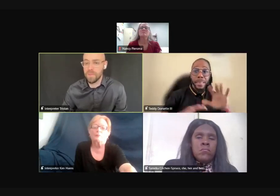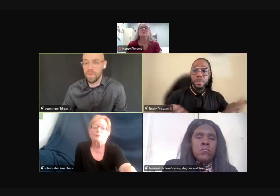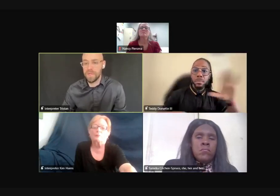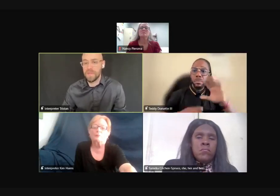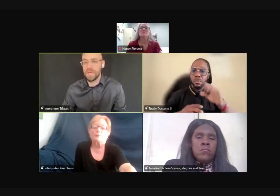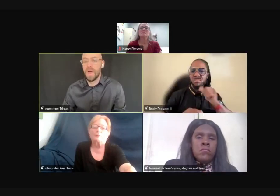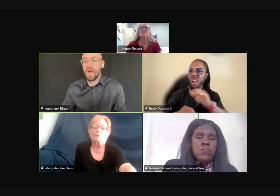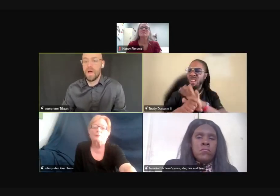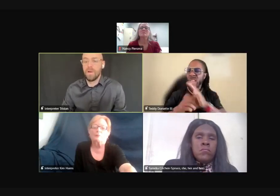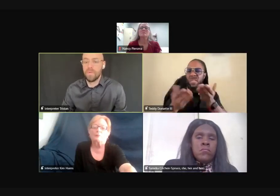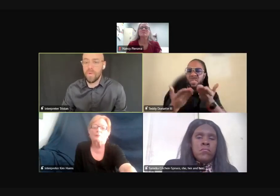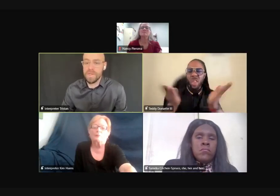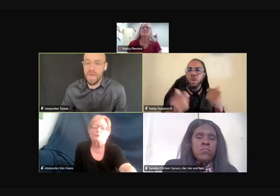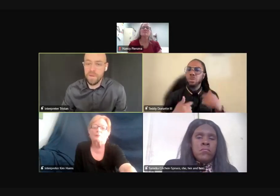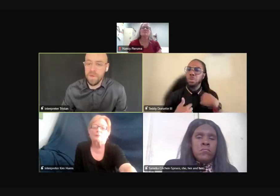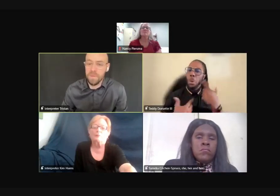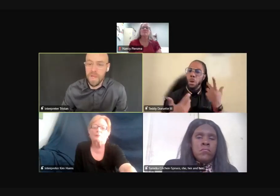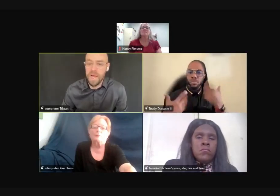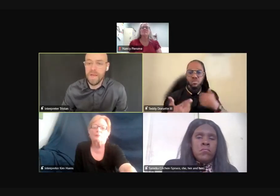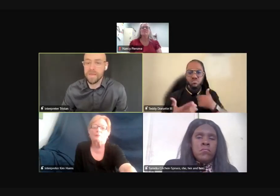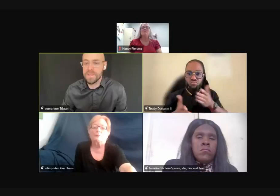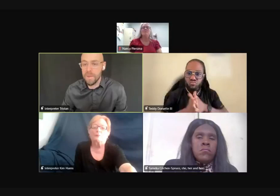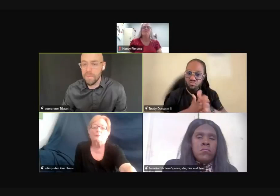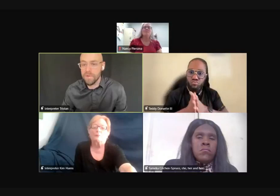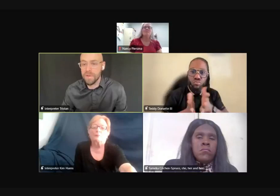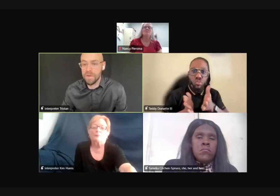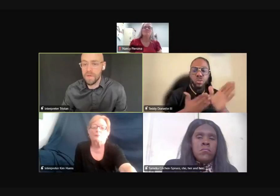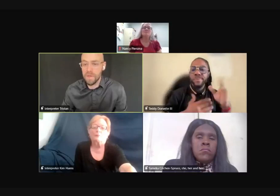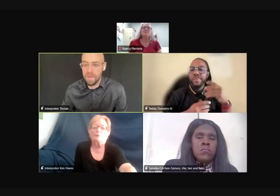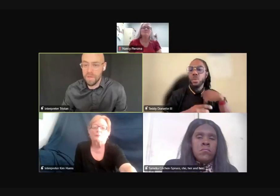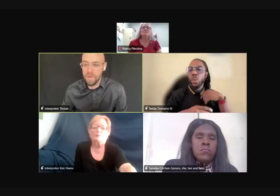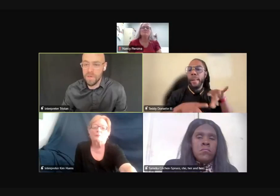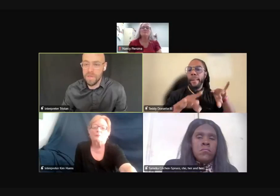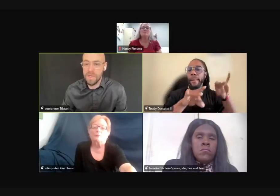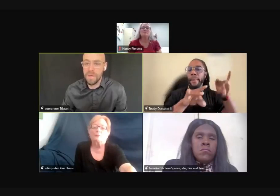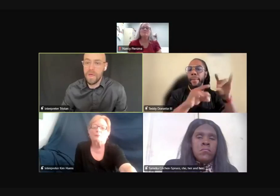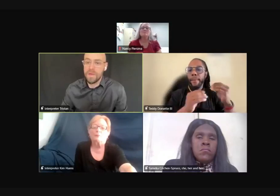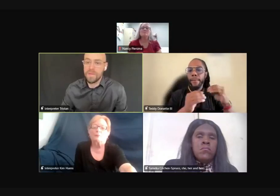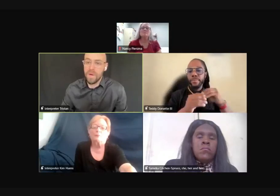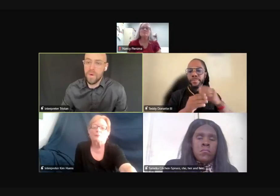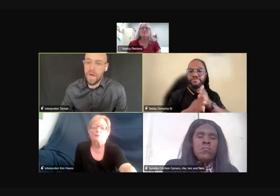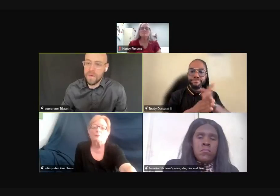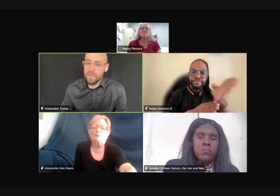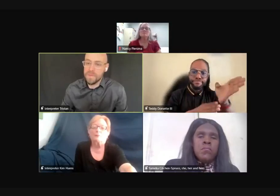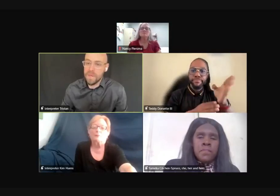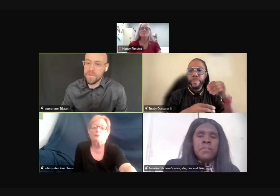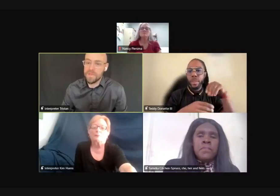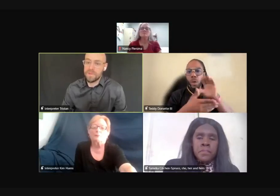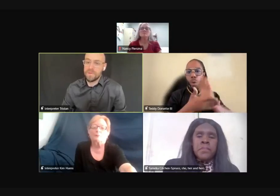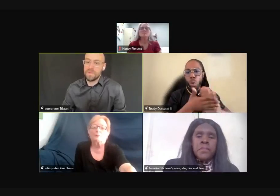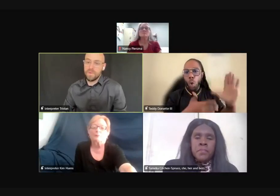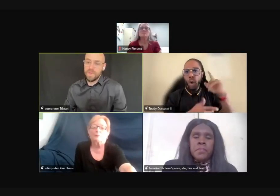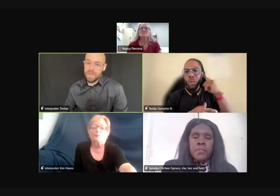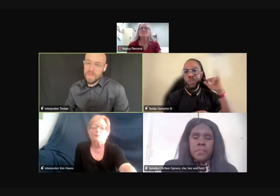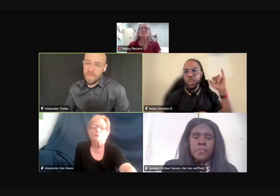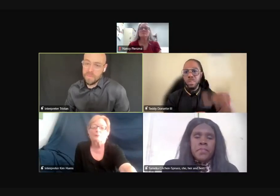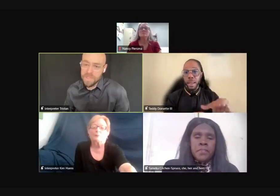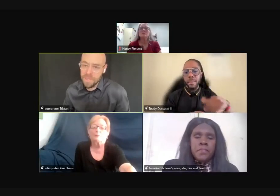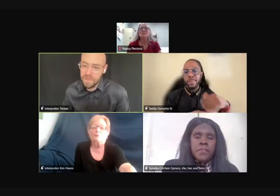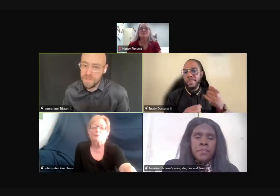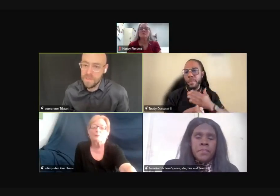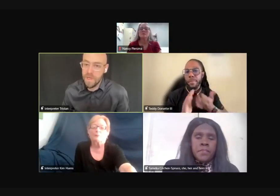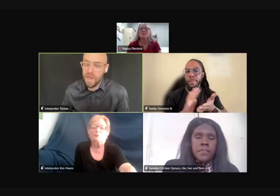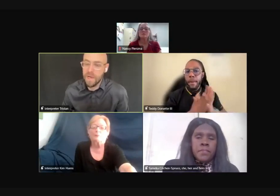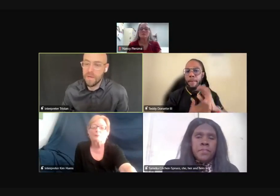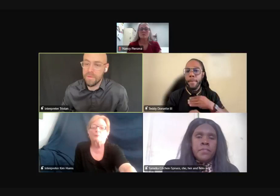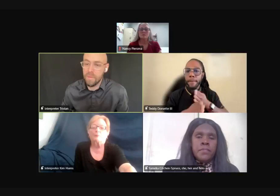my own community of what it's like being black and disabled in the community. So I was able to really take